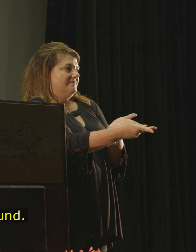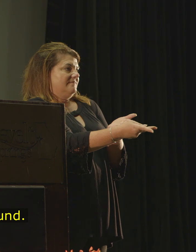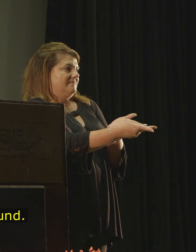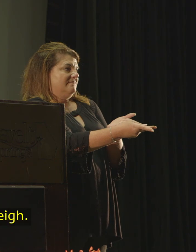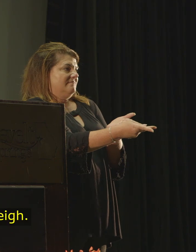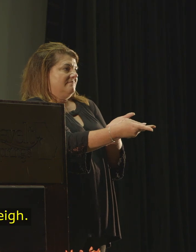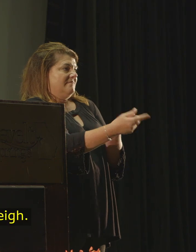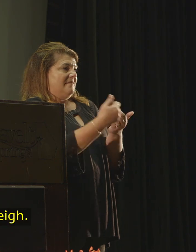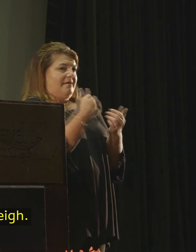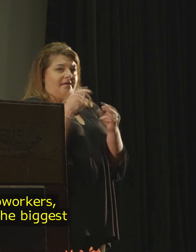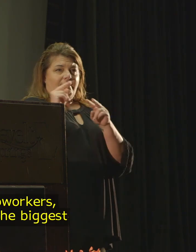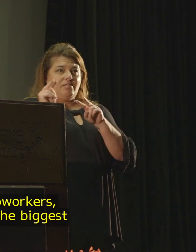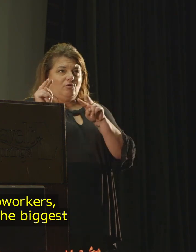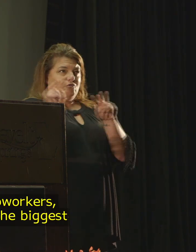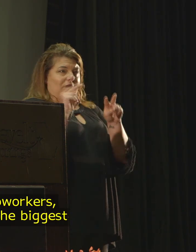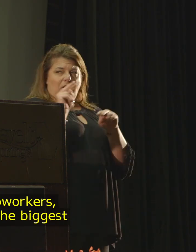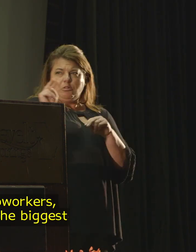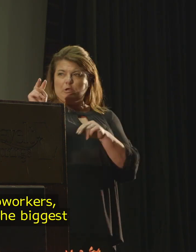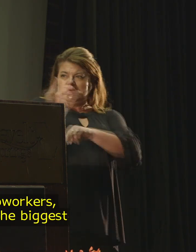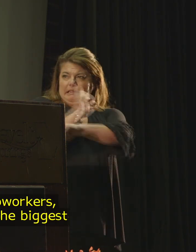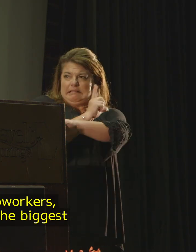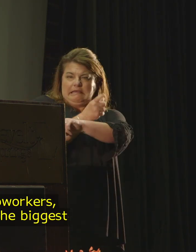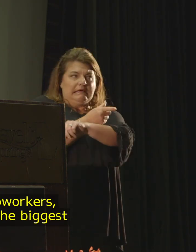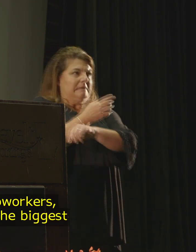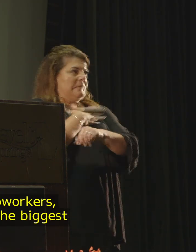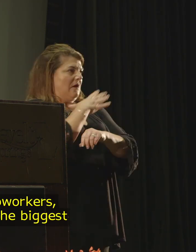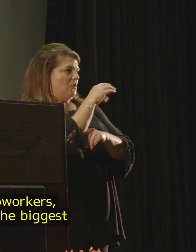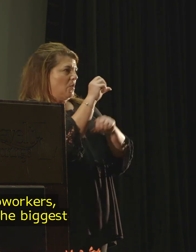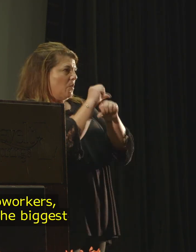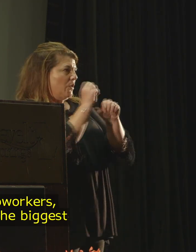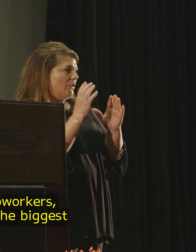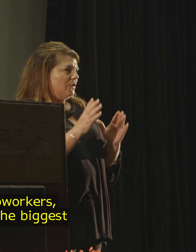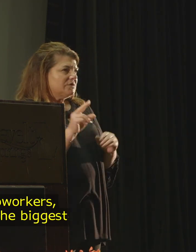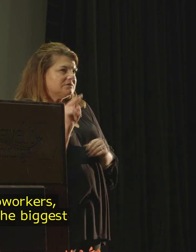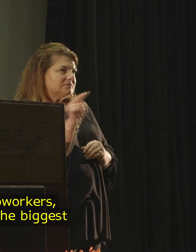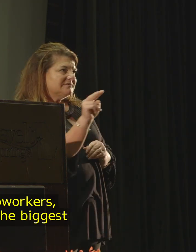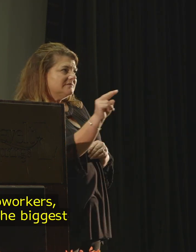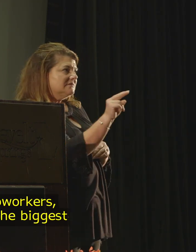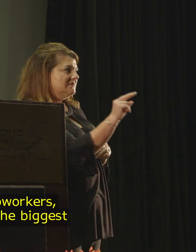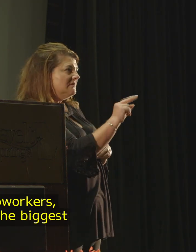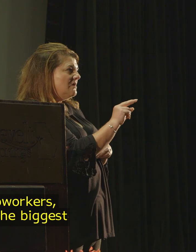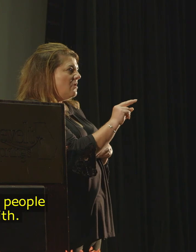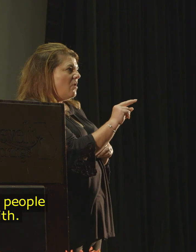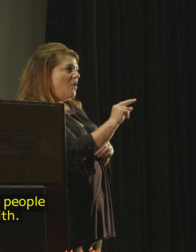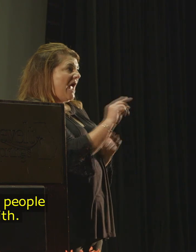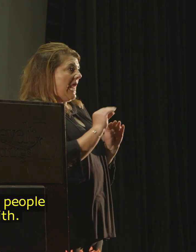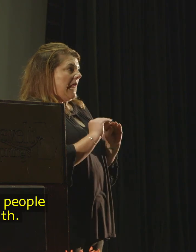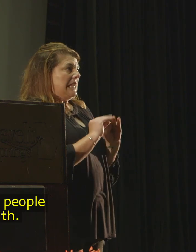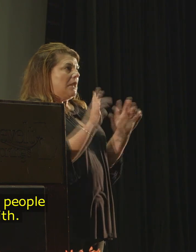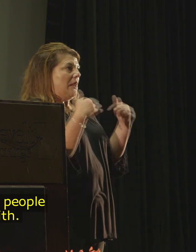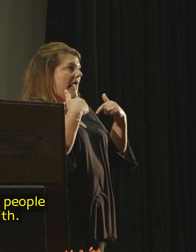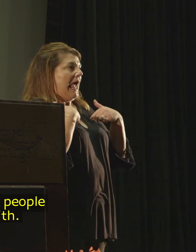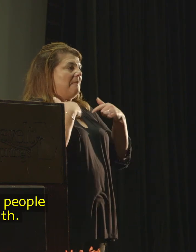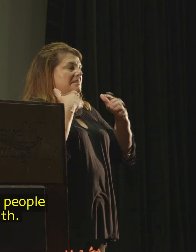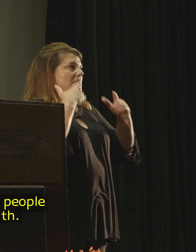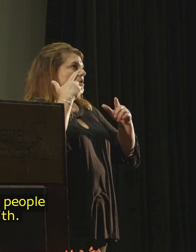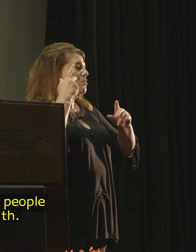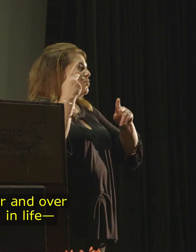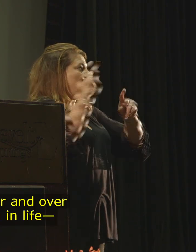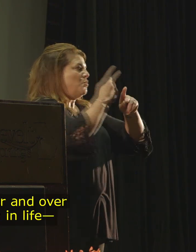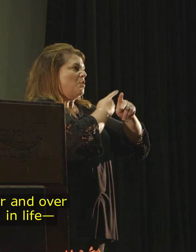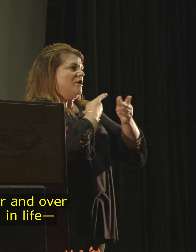I look around. I look at Lee. I look at my coworkers. And I'm clearly the biggest failure of the people I work with.